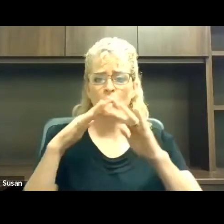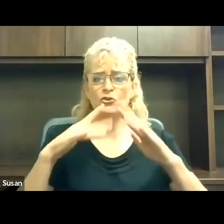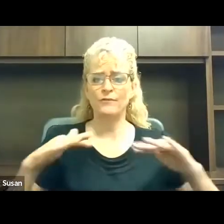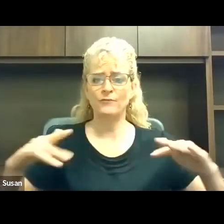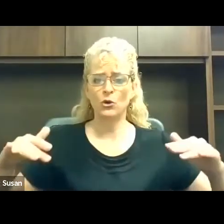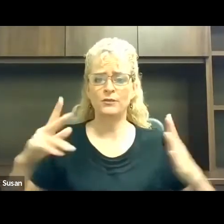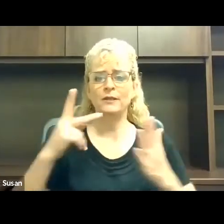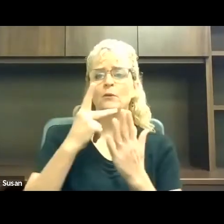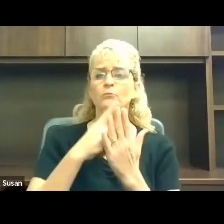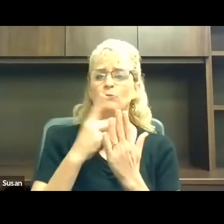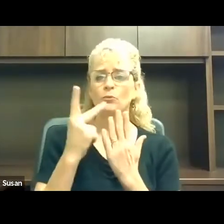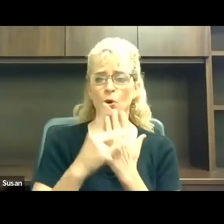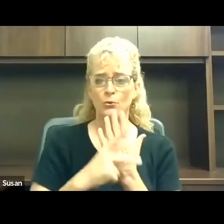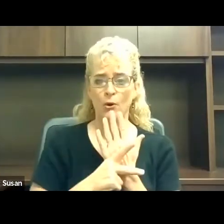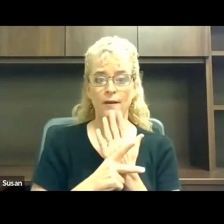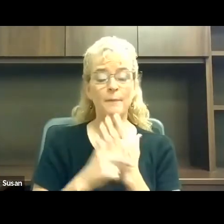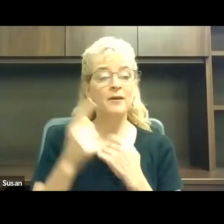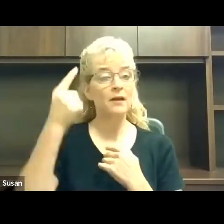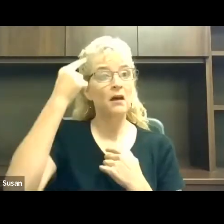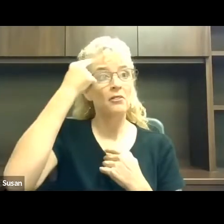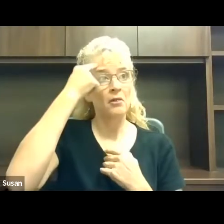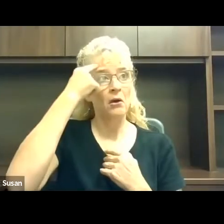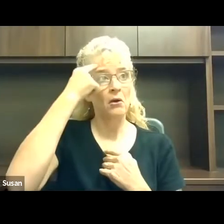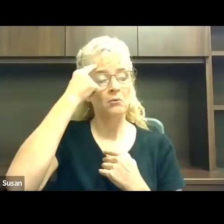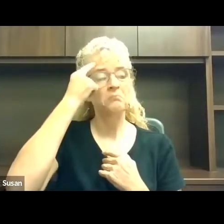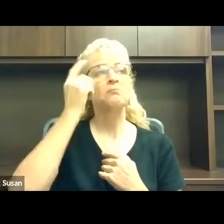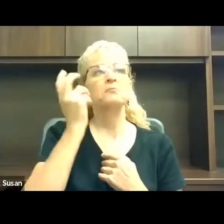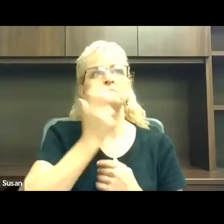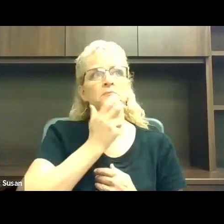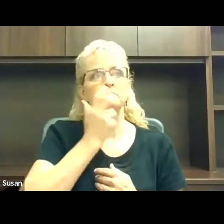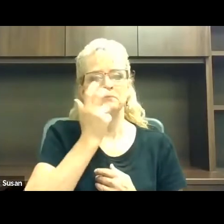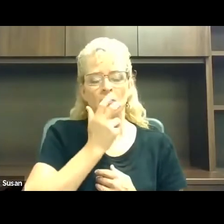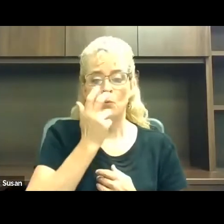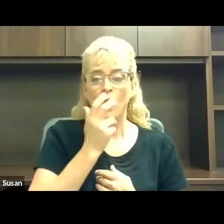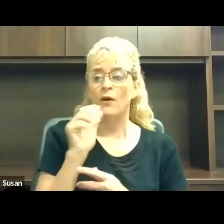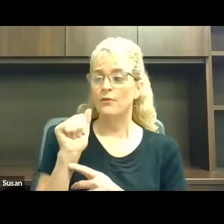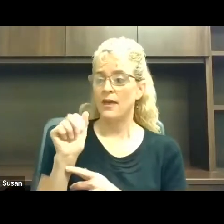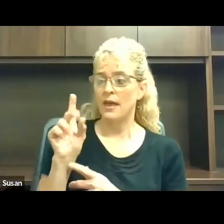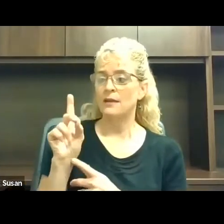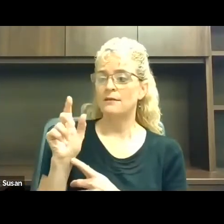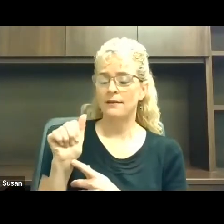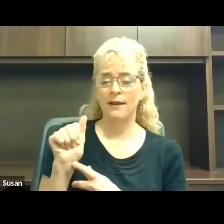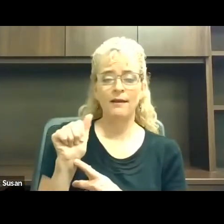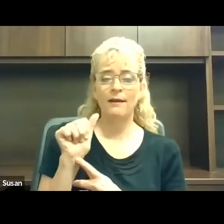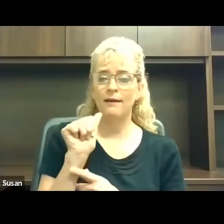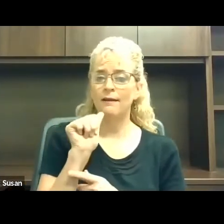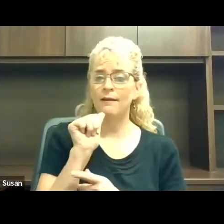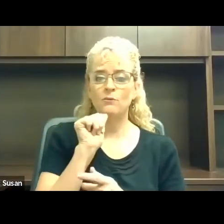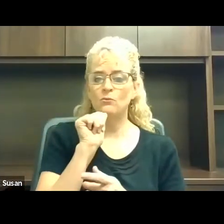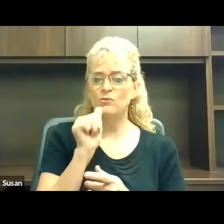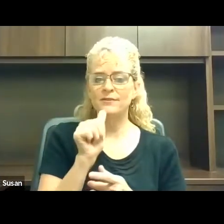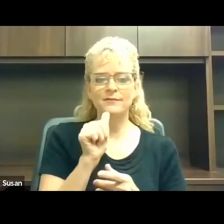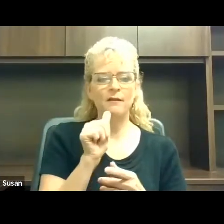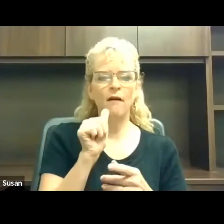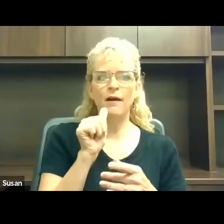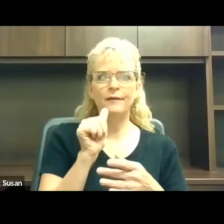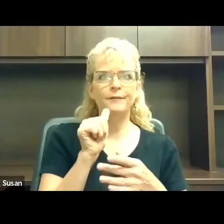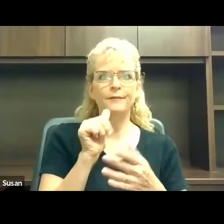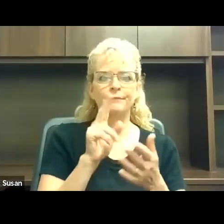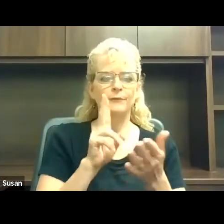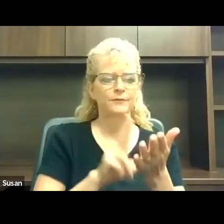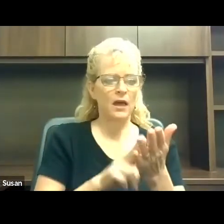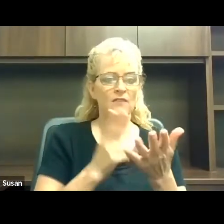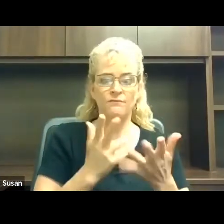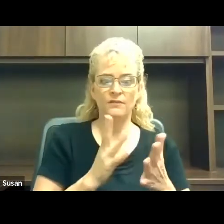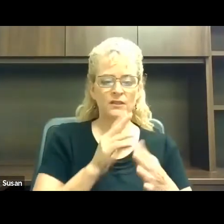I thought, wow, the ADA was not the end of everything,